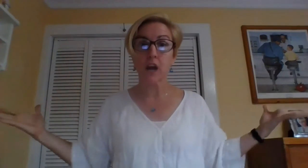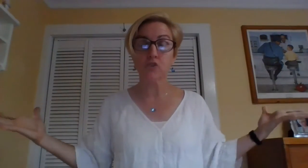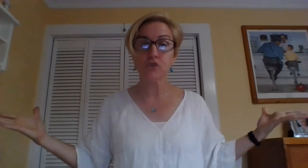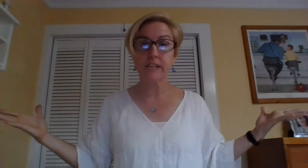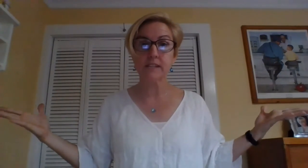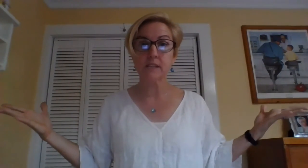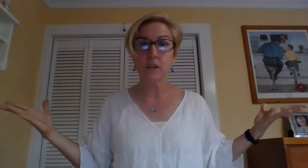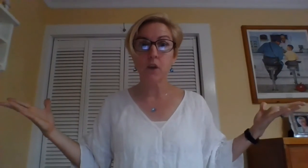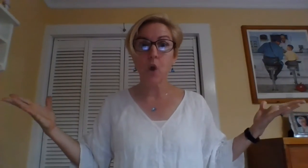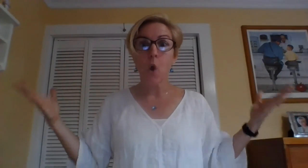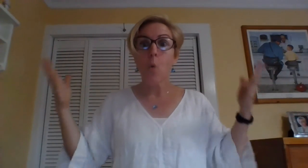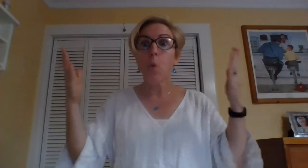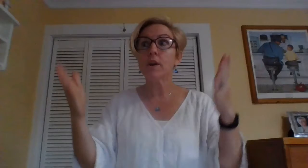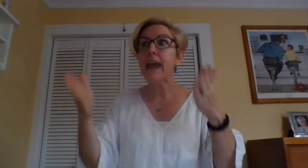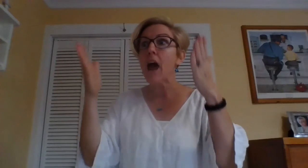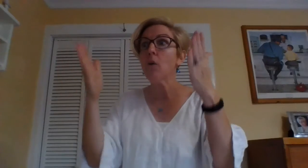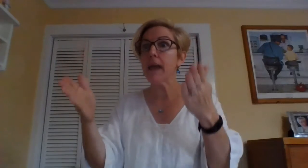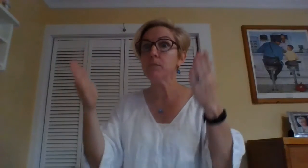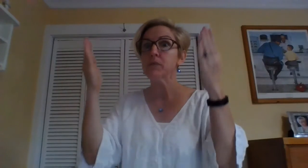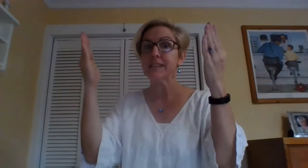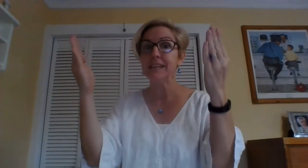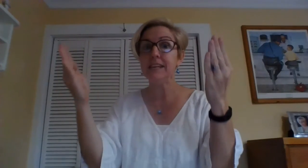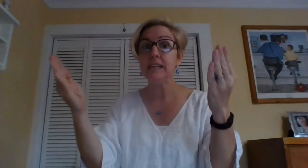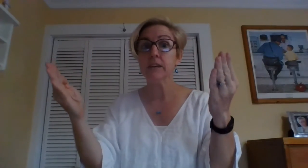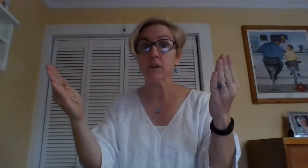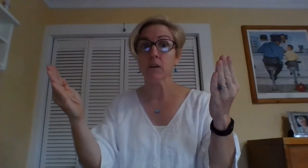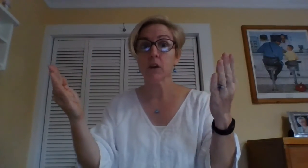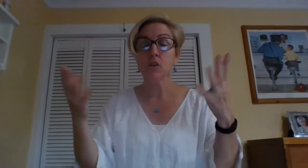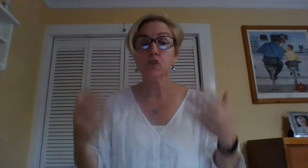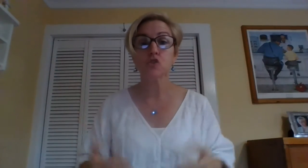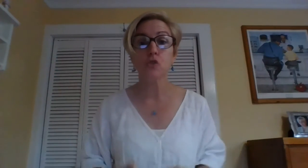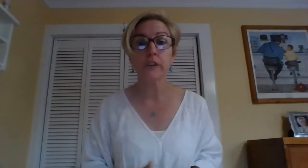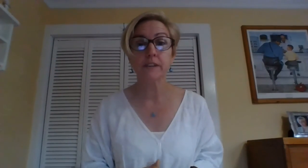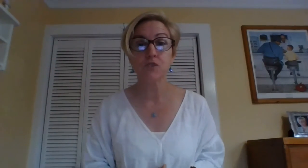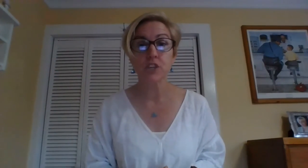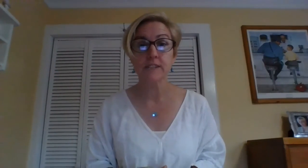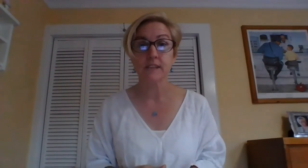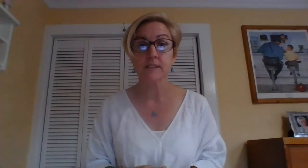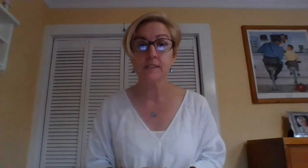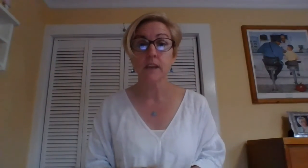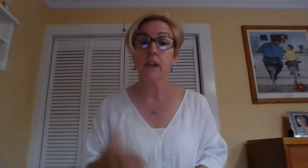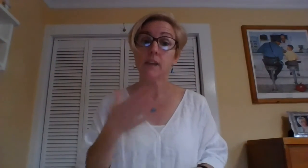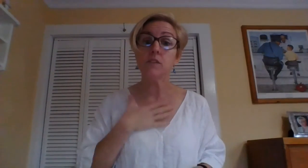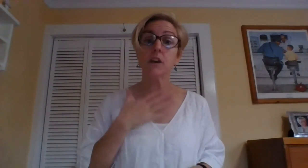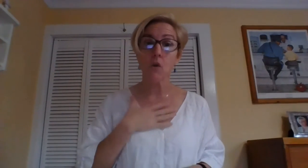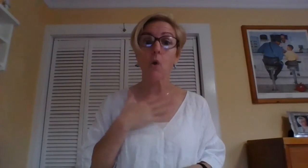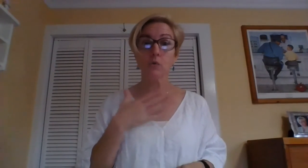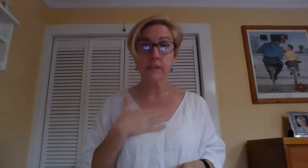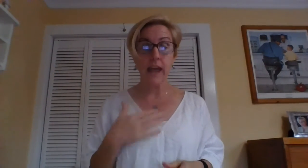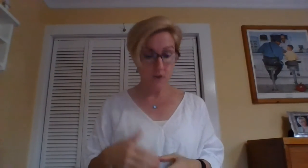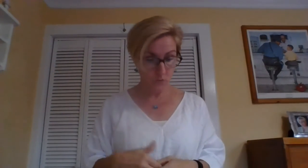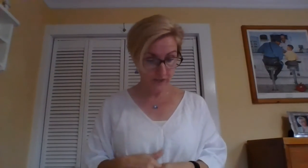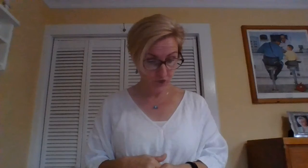countries were now able to hear the story of Jesus in their own language.